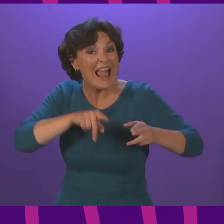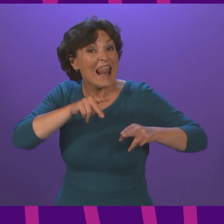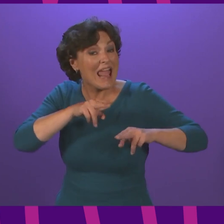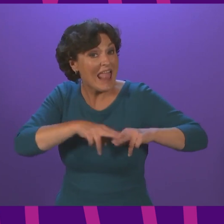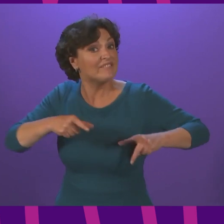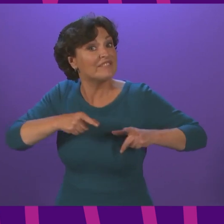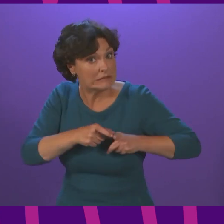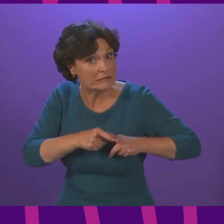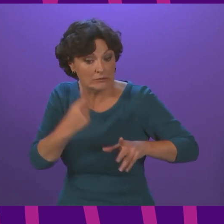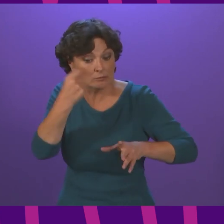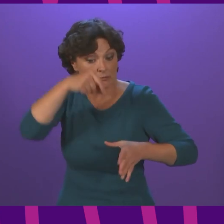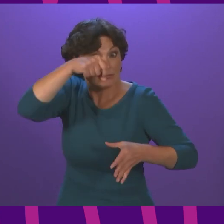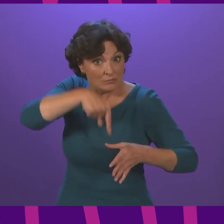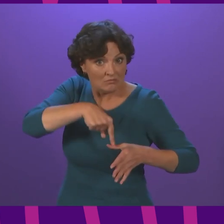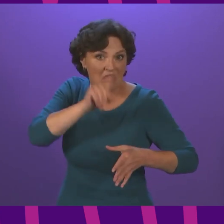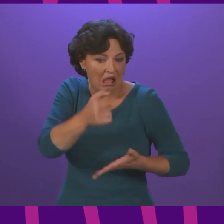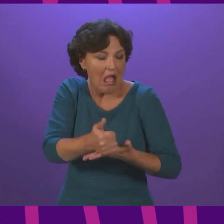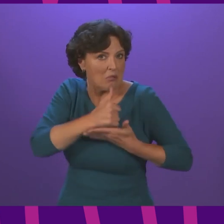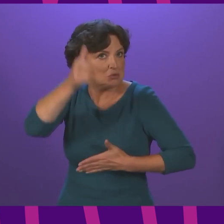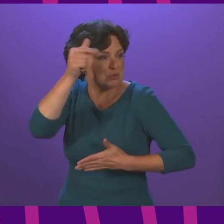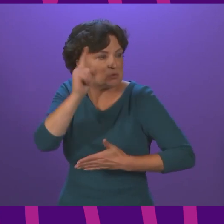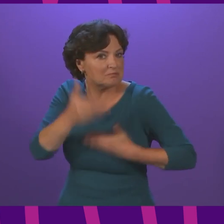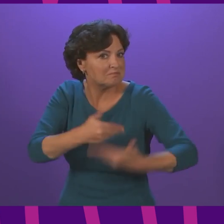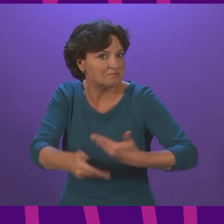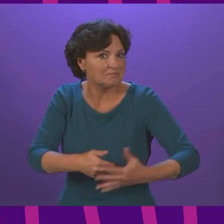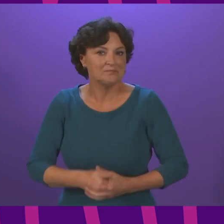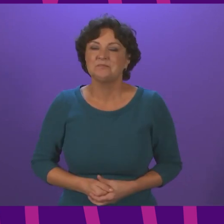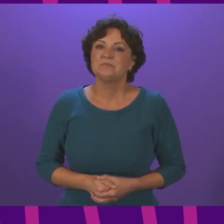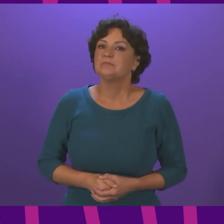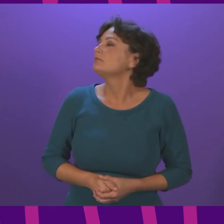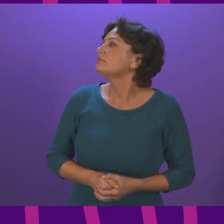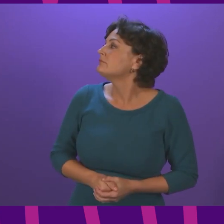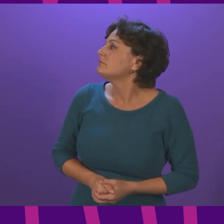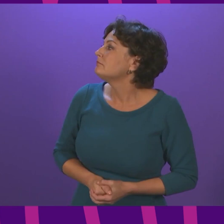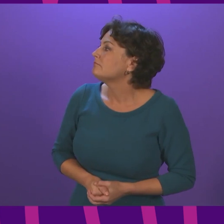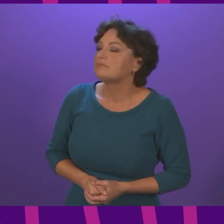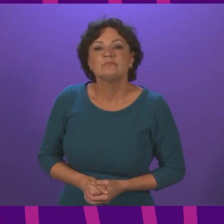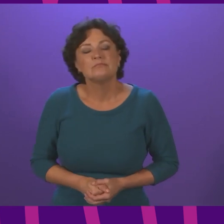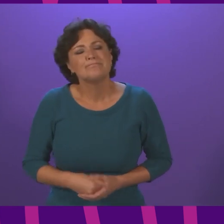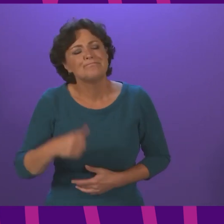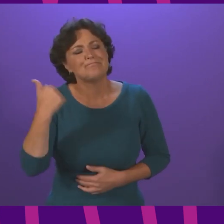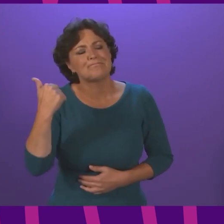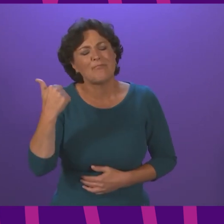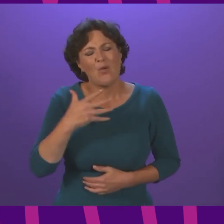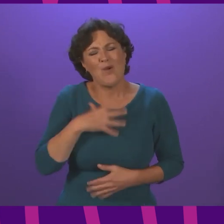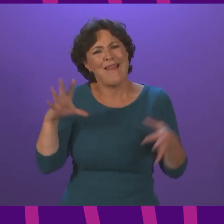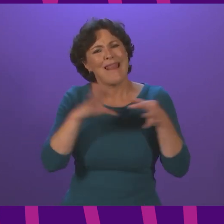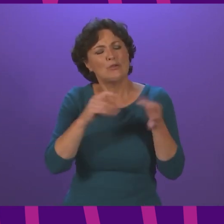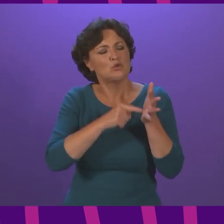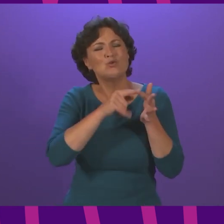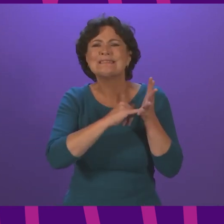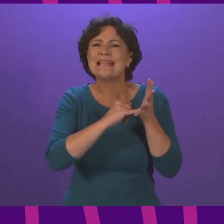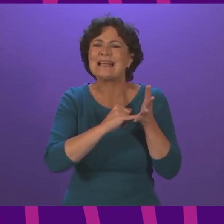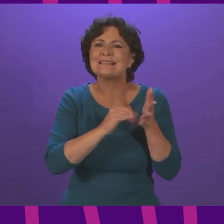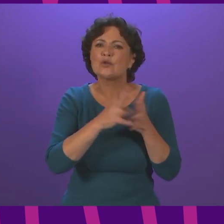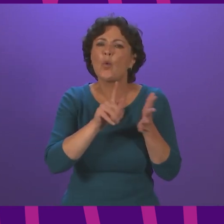of doing that Emma Harper to be followed by Paul Sweeney thank you just on the back of Tess White's question around one in three